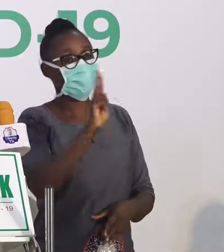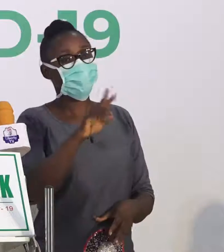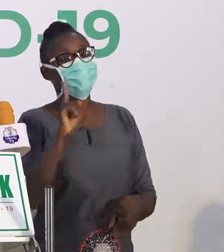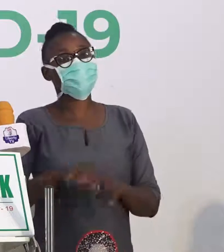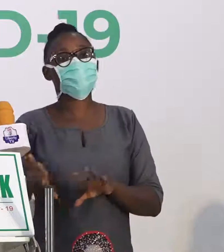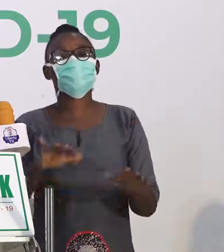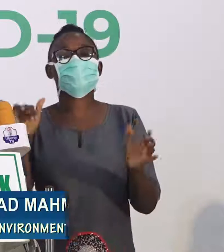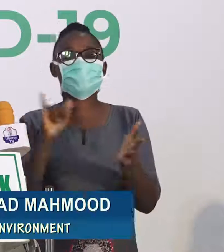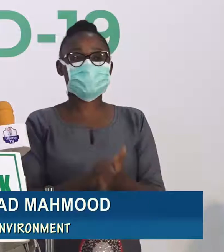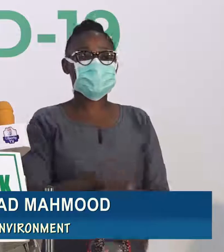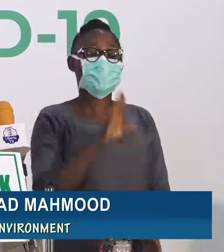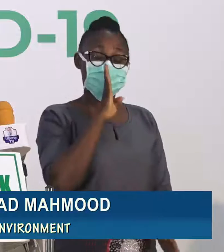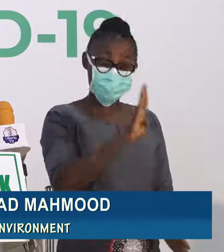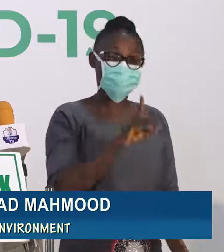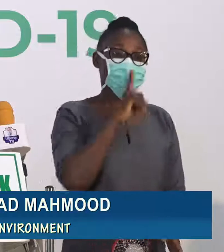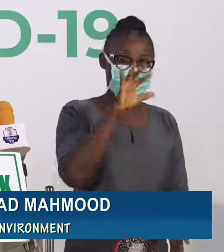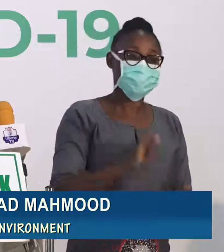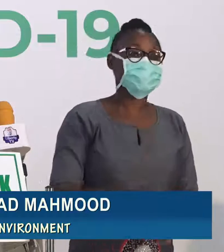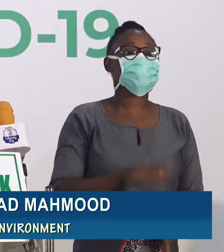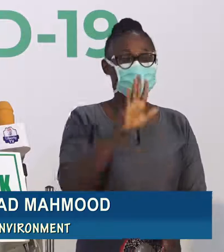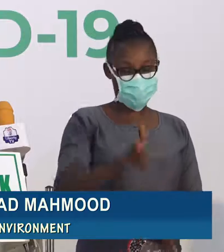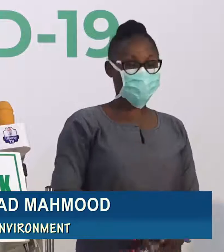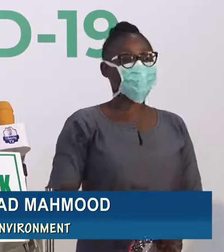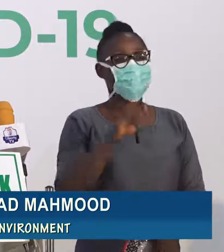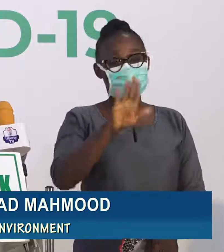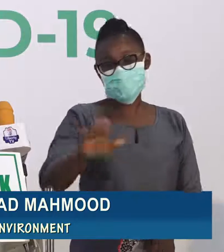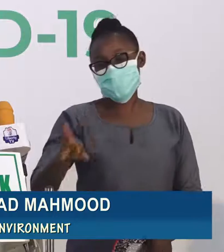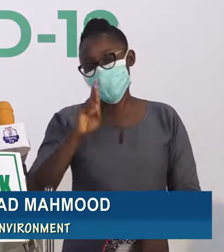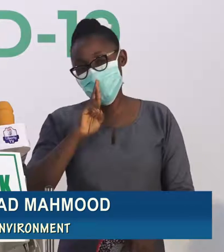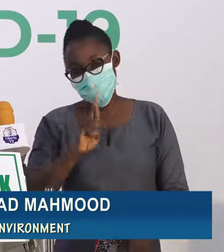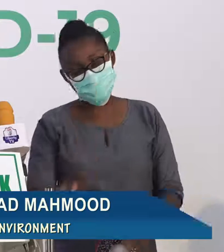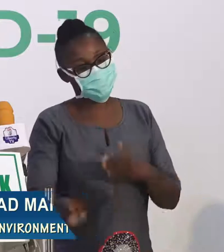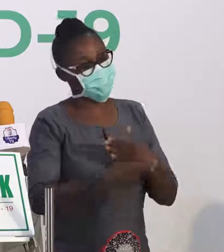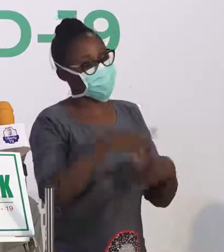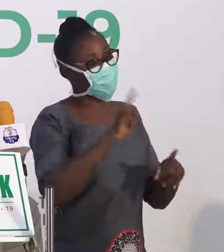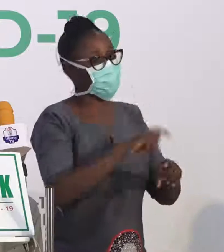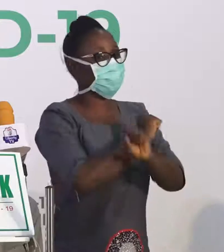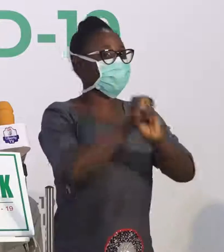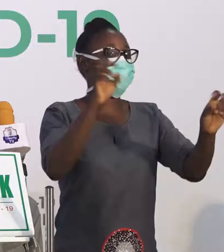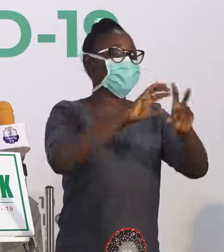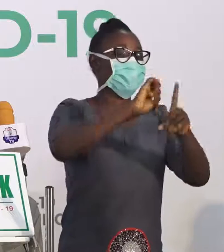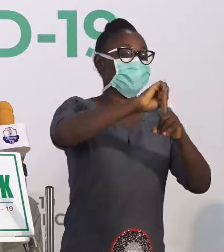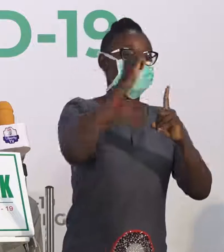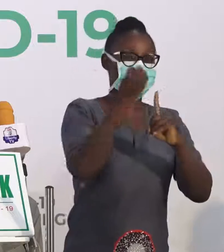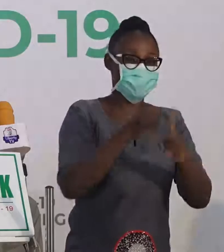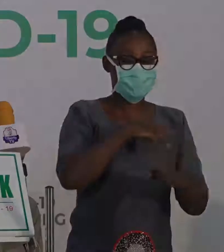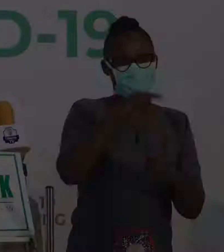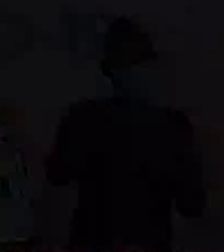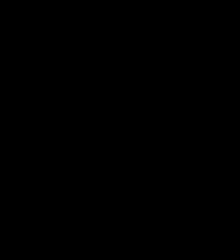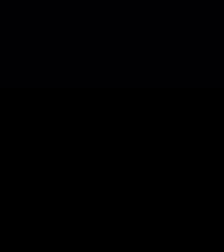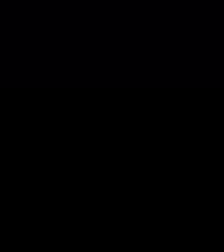that done. So be rest assured your kids will be returning into a safe environment when they resume. Thank you.